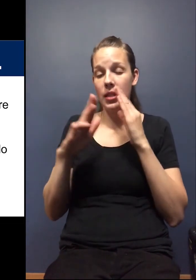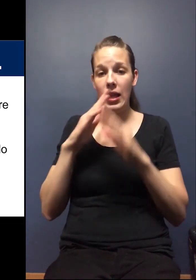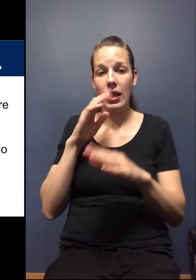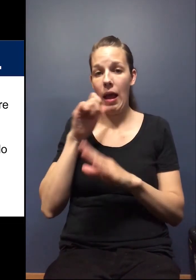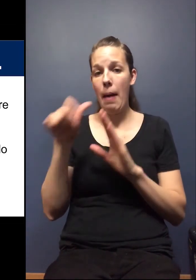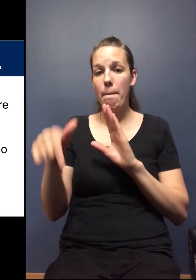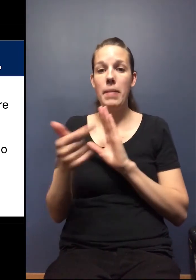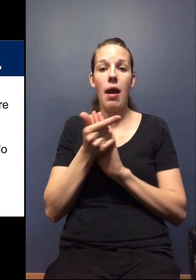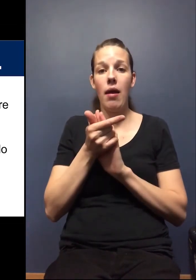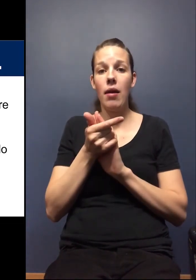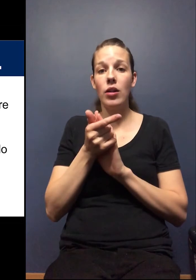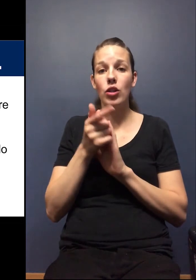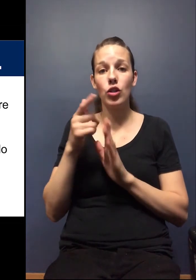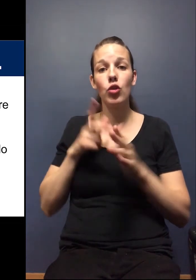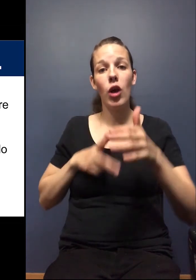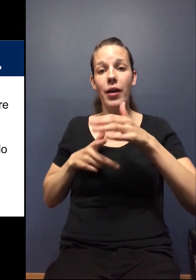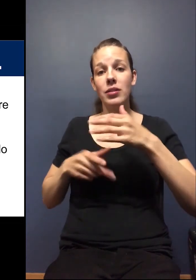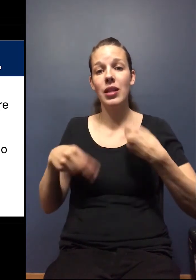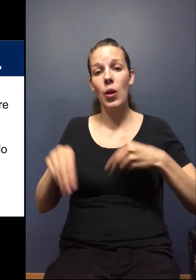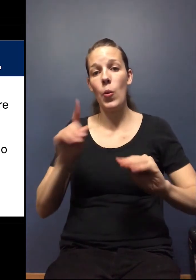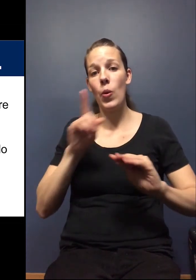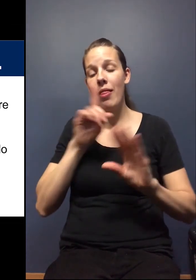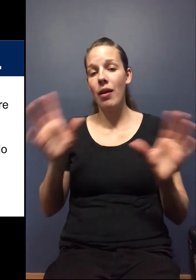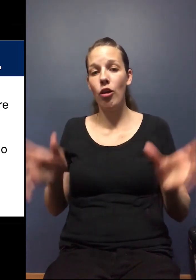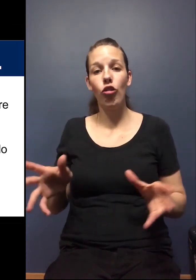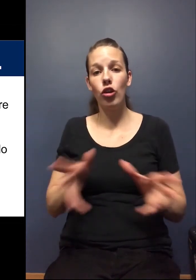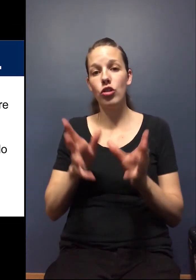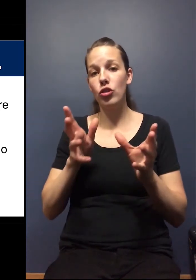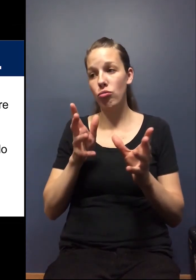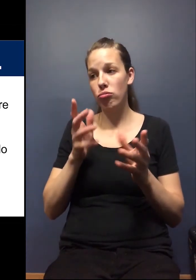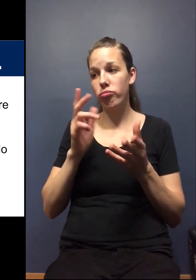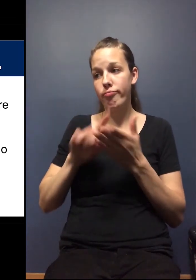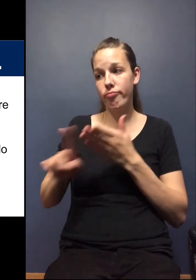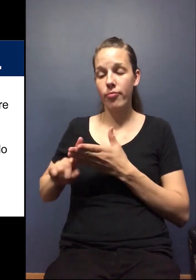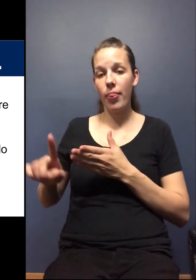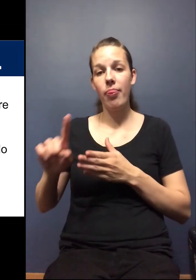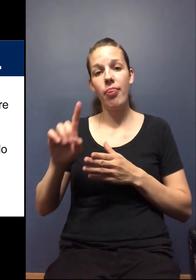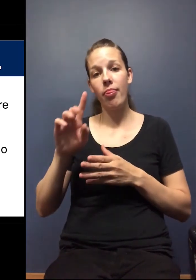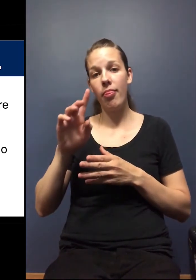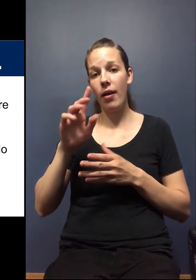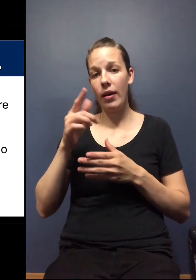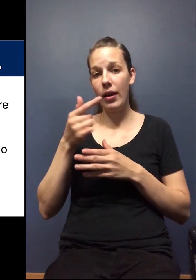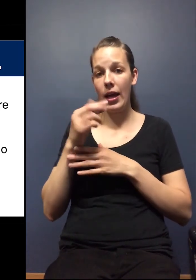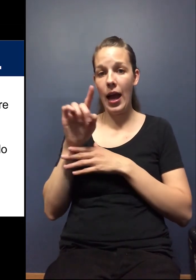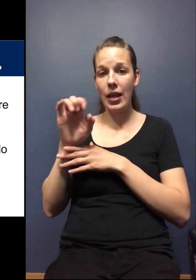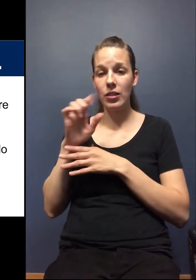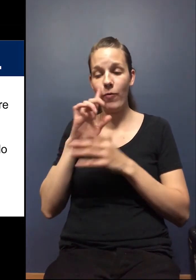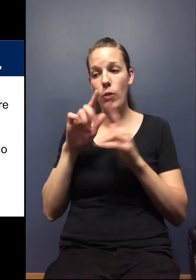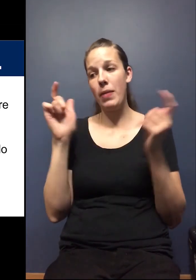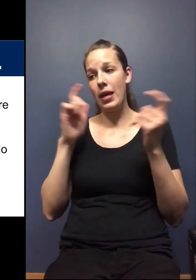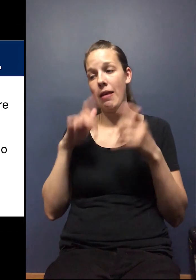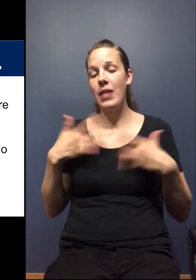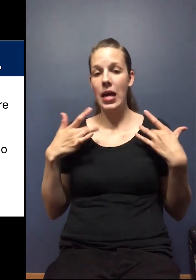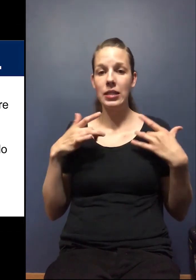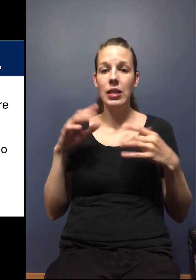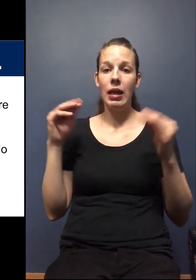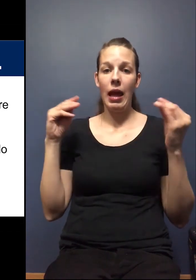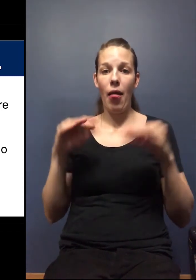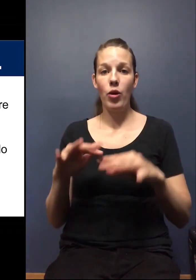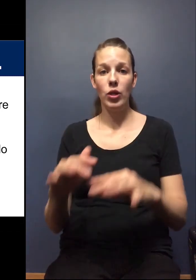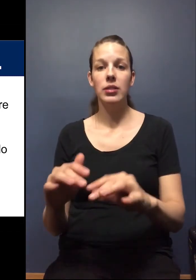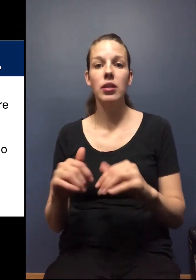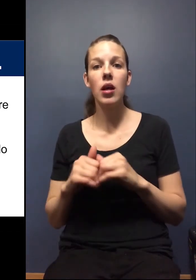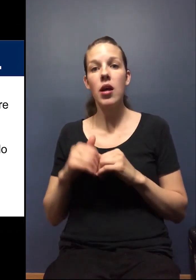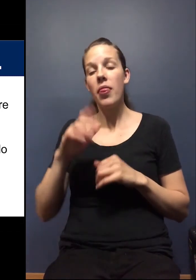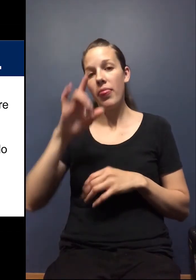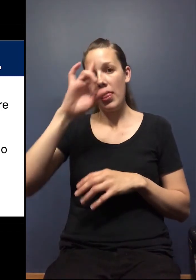not banned garage sales, um, I really encourage you to look at the guidance for mass gatherings and events, um, and start thinking about